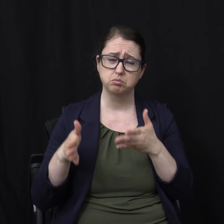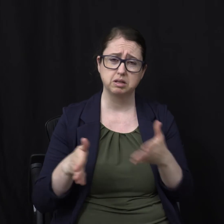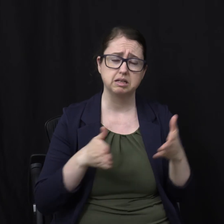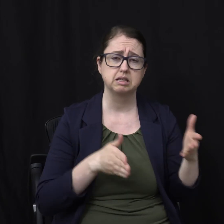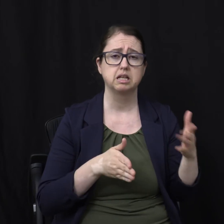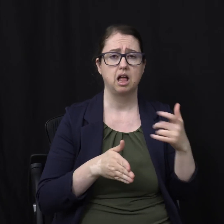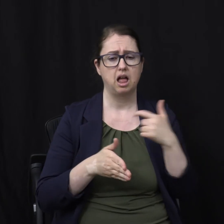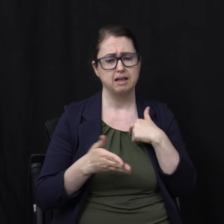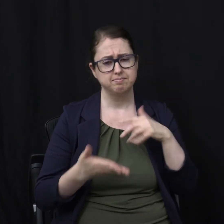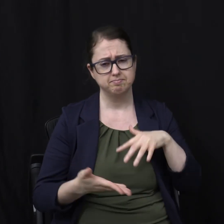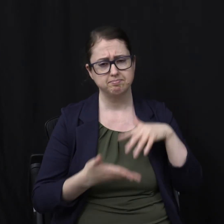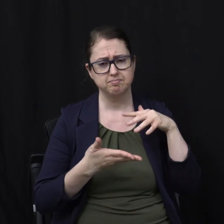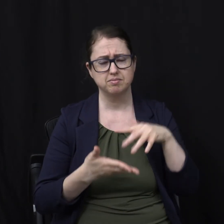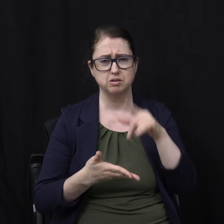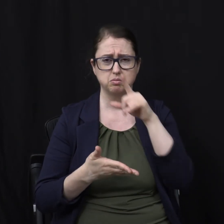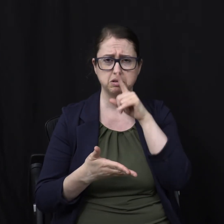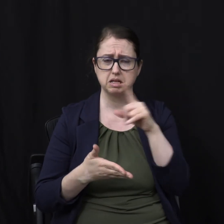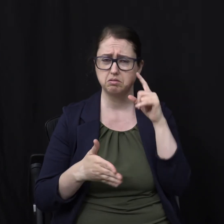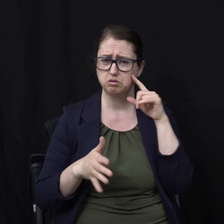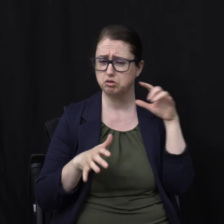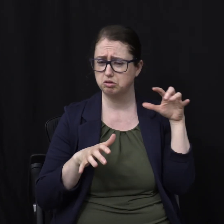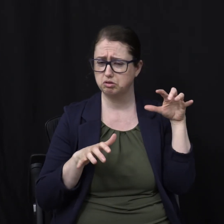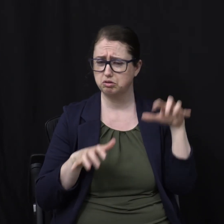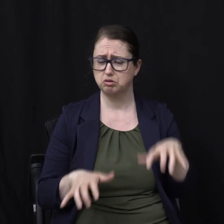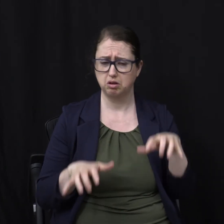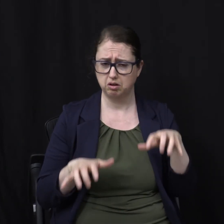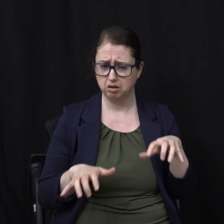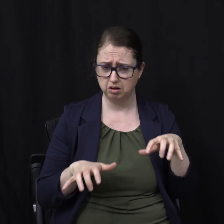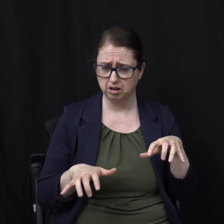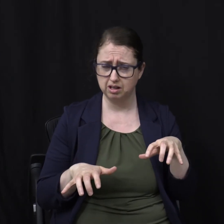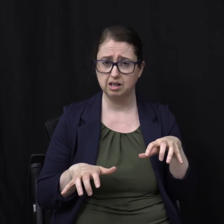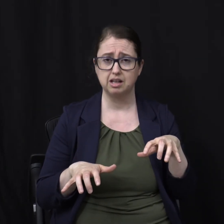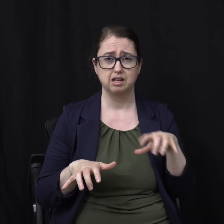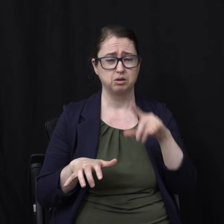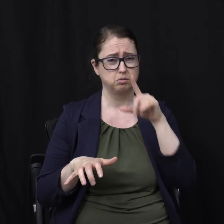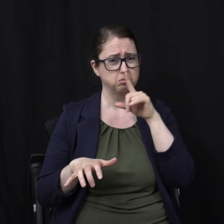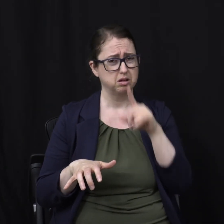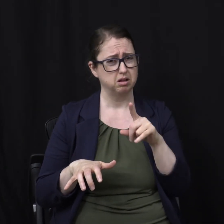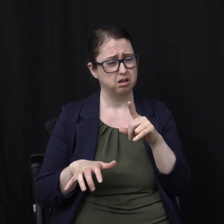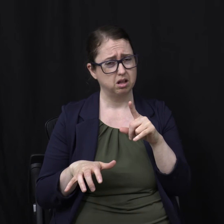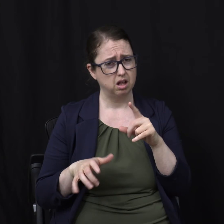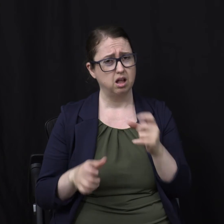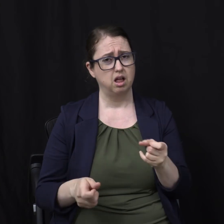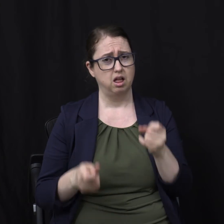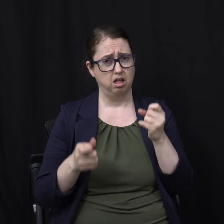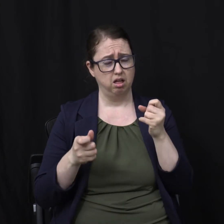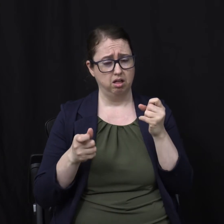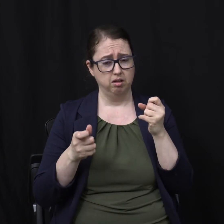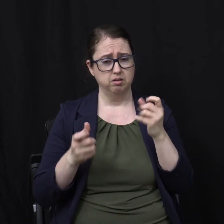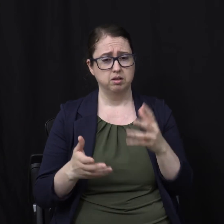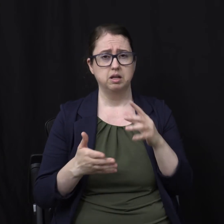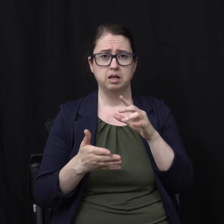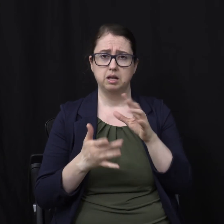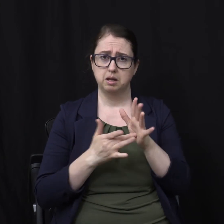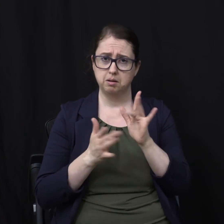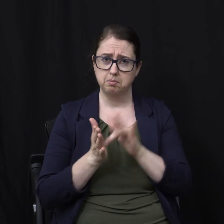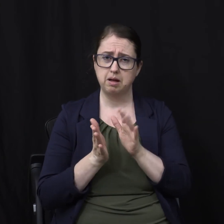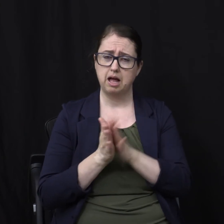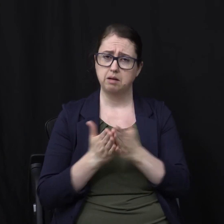As I was studying this out I was blown away By the sheer volume And magnitude The sheer quantity Of Bible descriptions